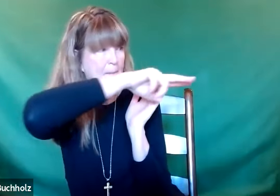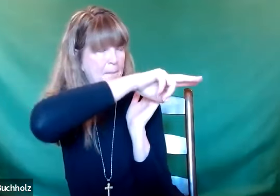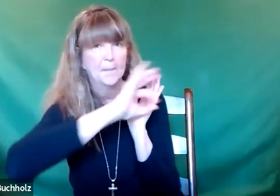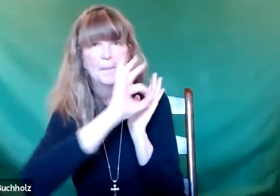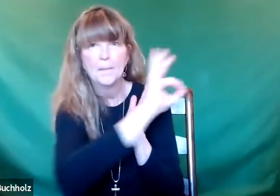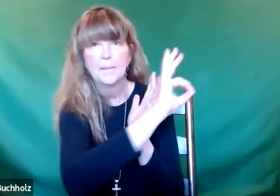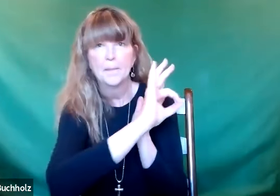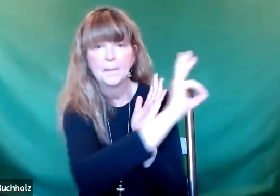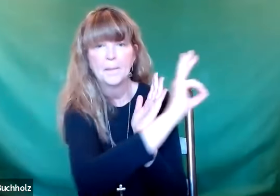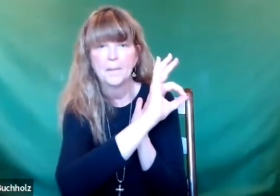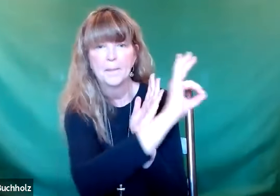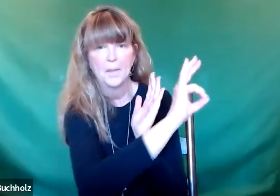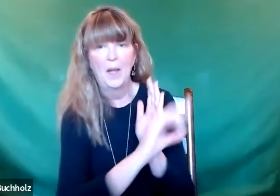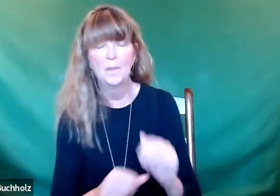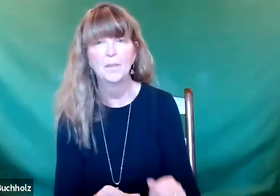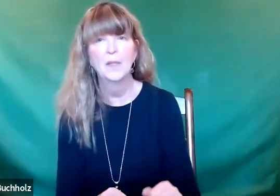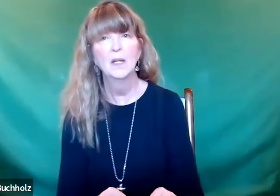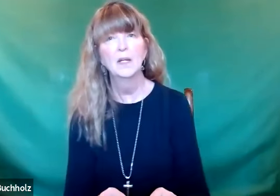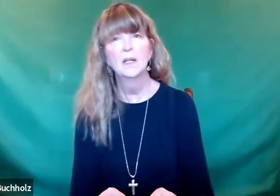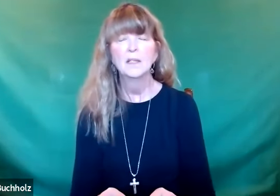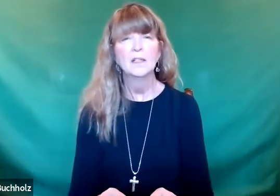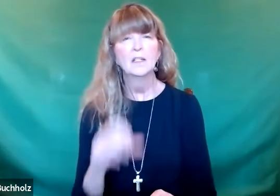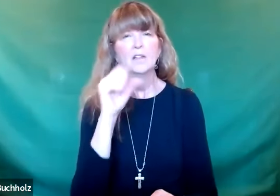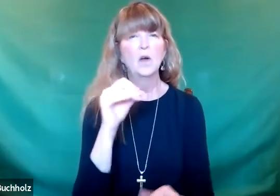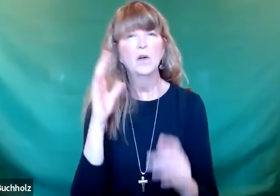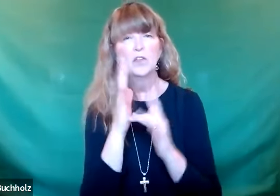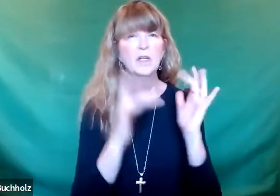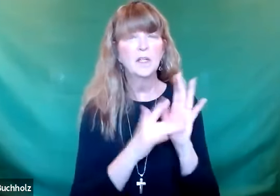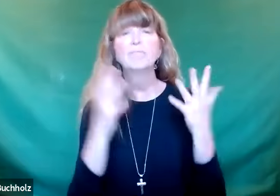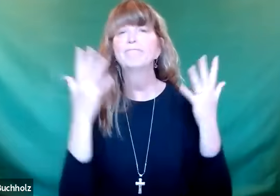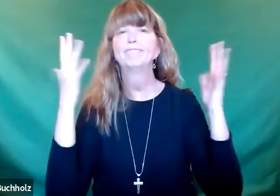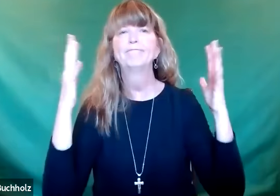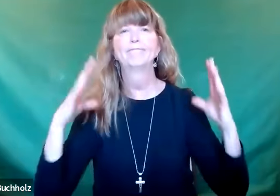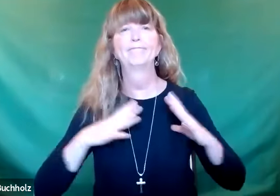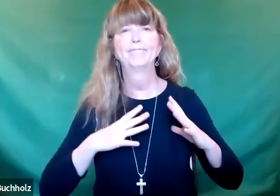Jesus out away from the shore a bit, sitting in the boat and giving his homilies or his preachings.